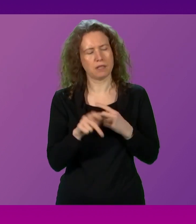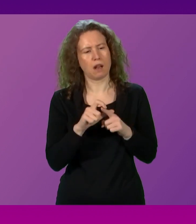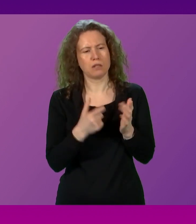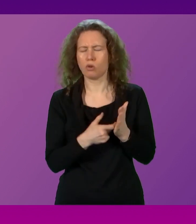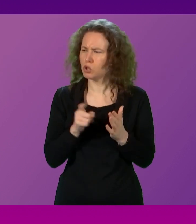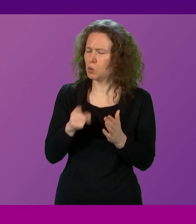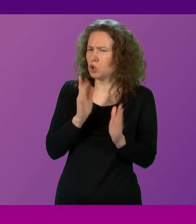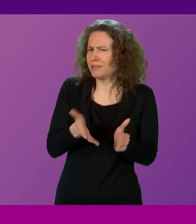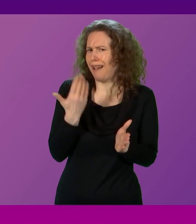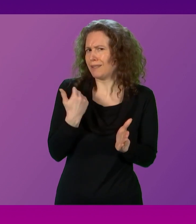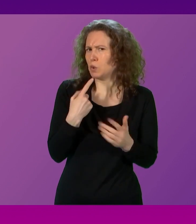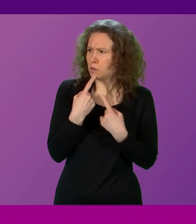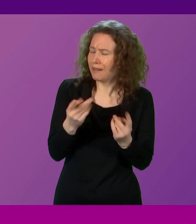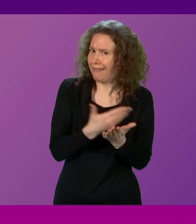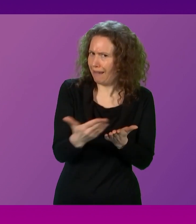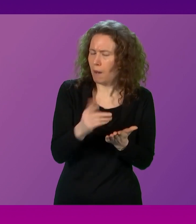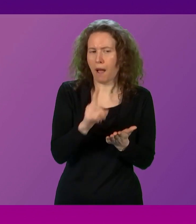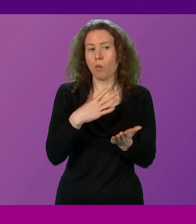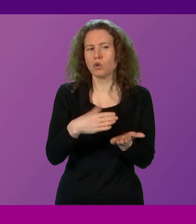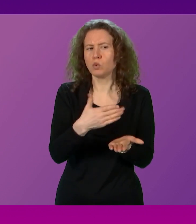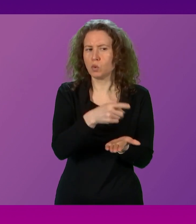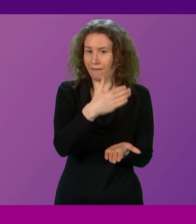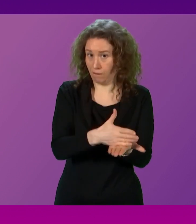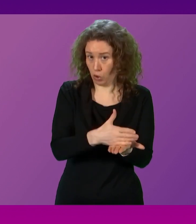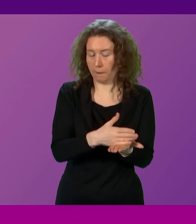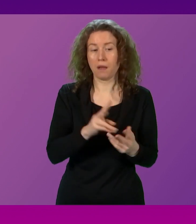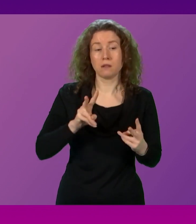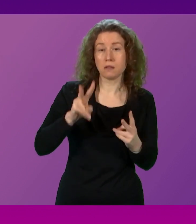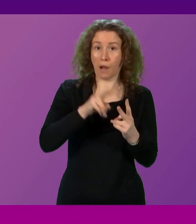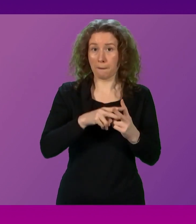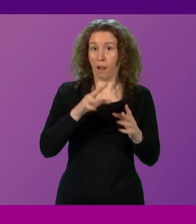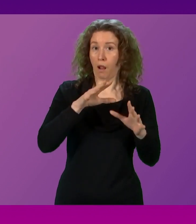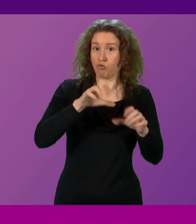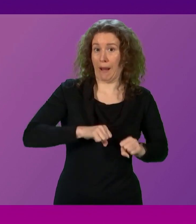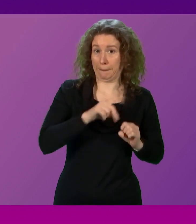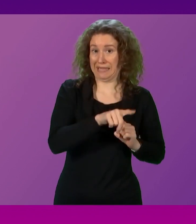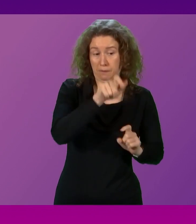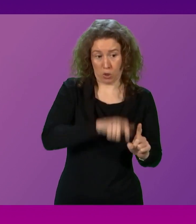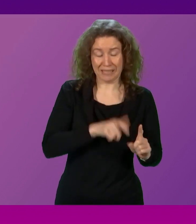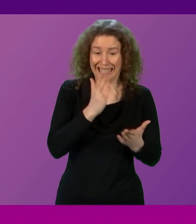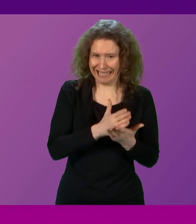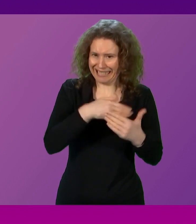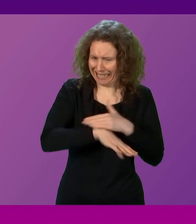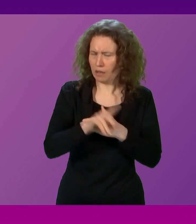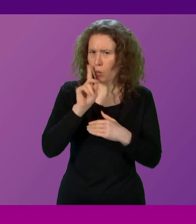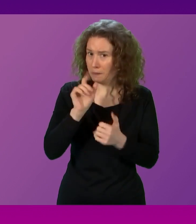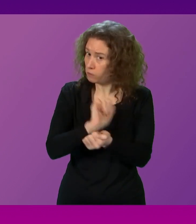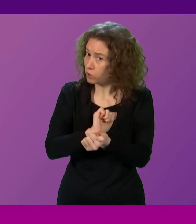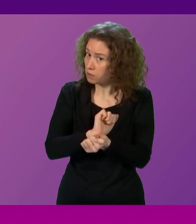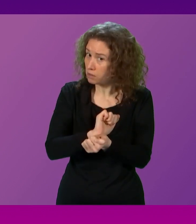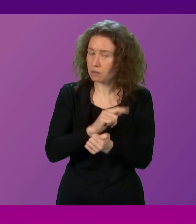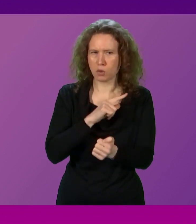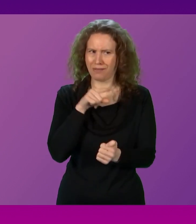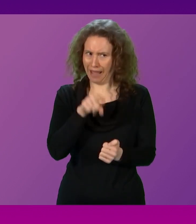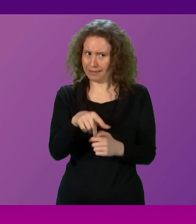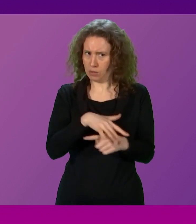be clear with people. Can you confirm that a double rapist is currently being held in a woman's prison? Because